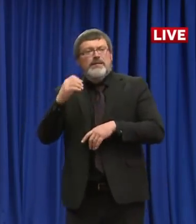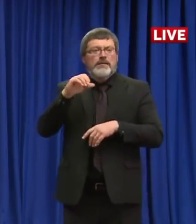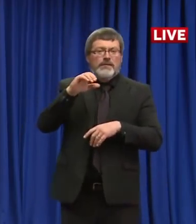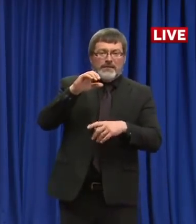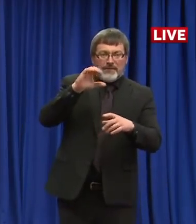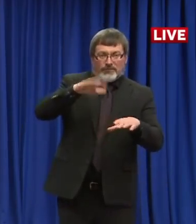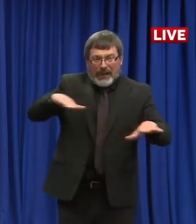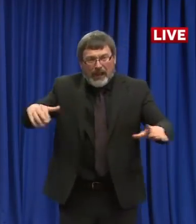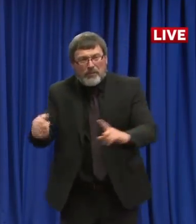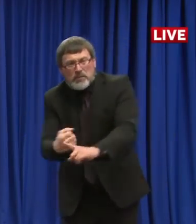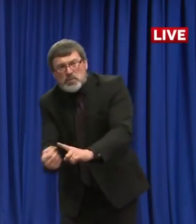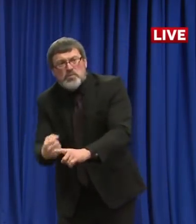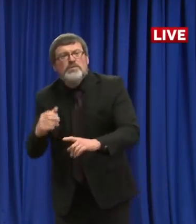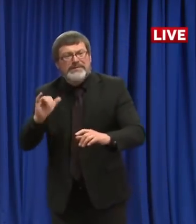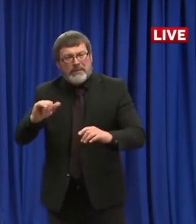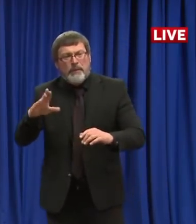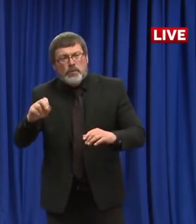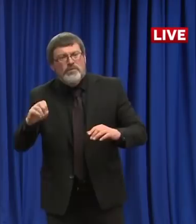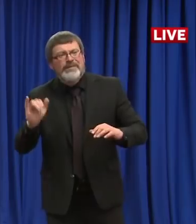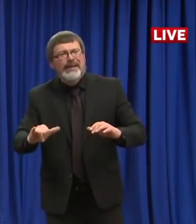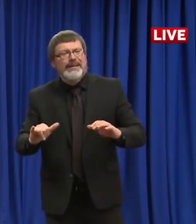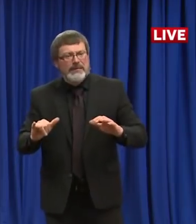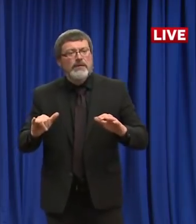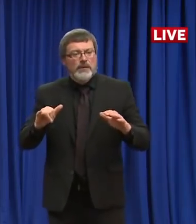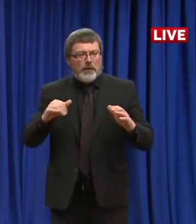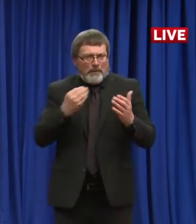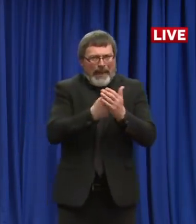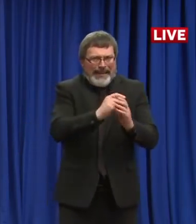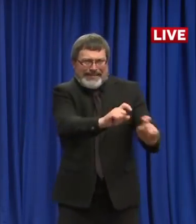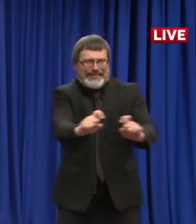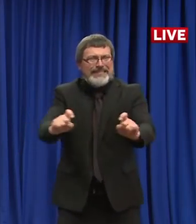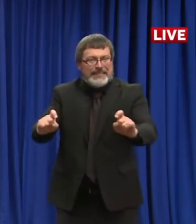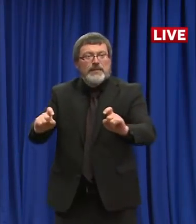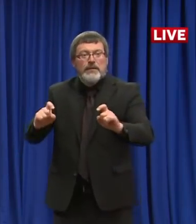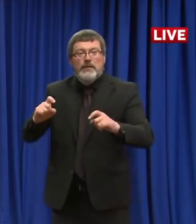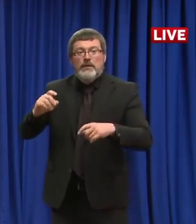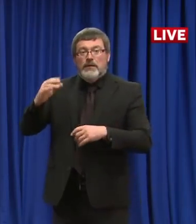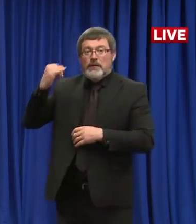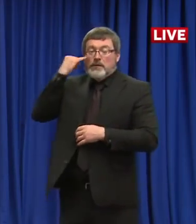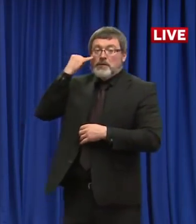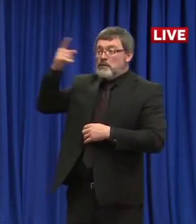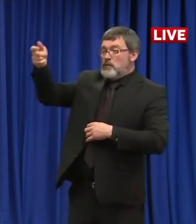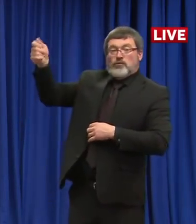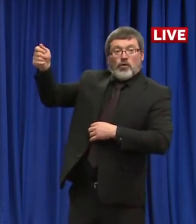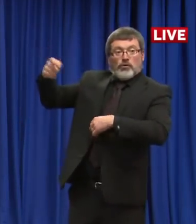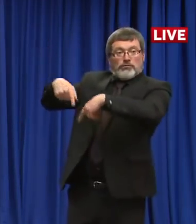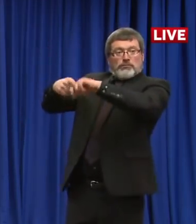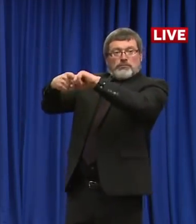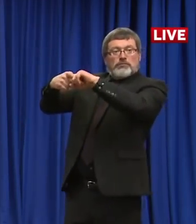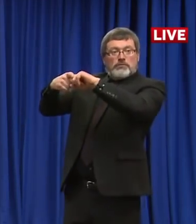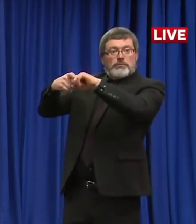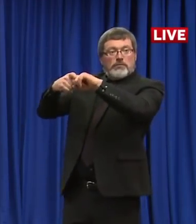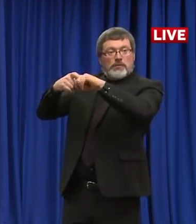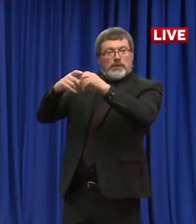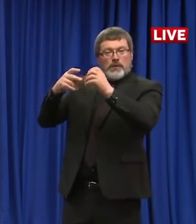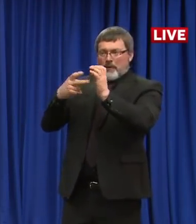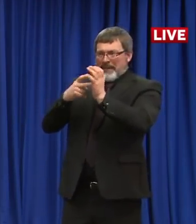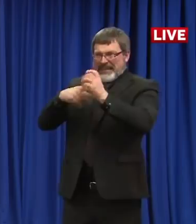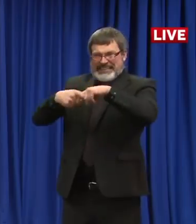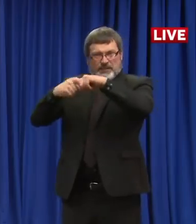expenditures would likely get halted if that were to happen. We don't think that's going to happen, but that's one of the downsides of